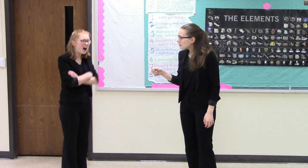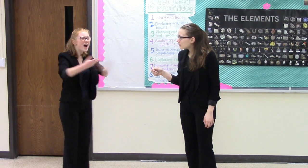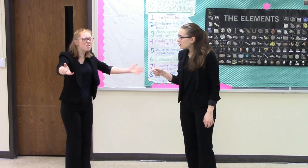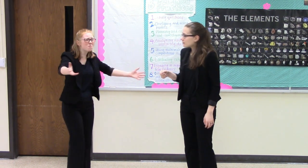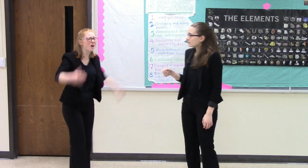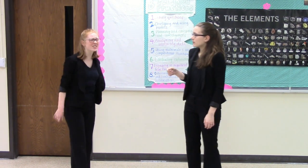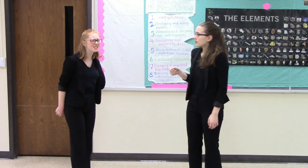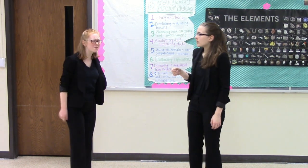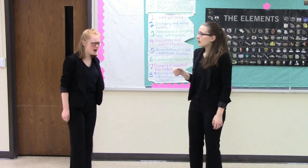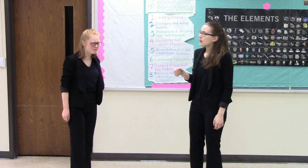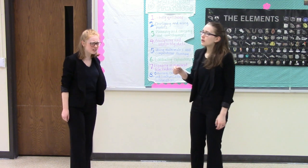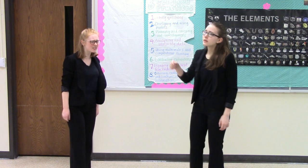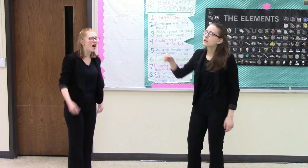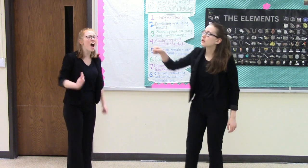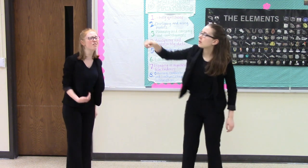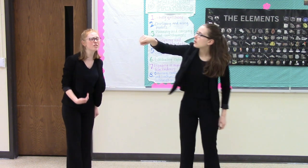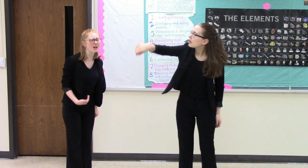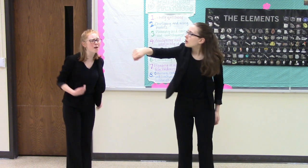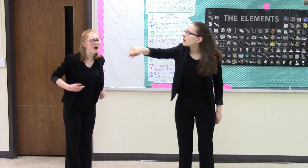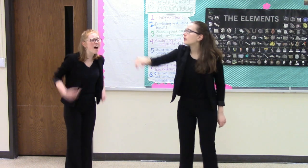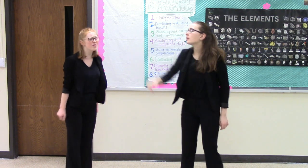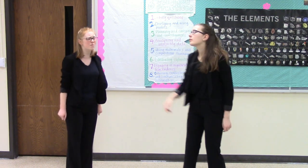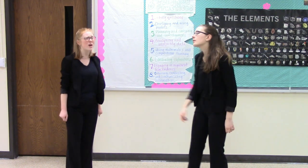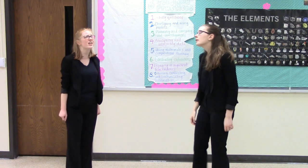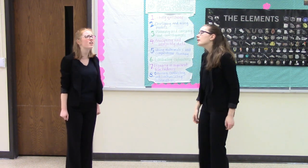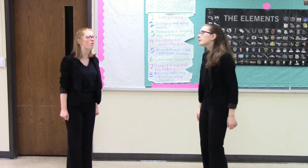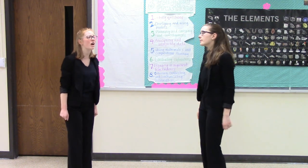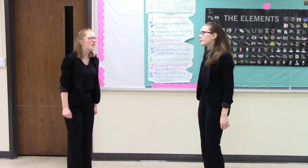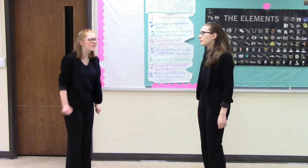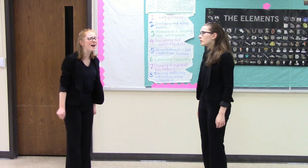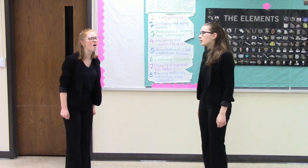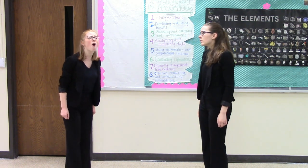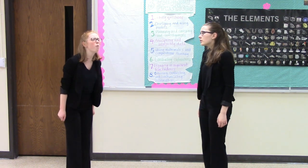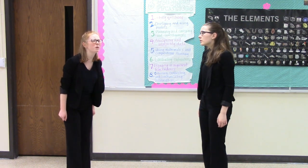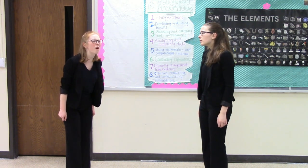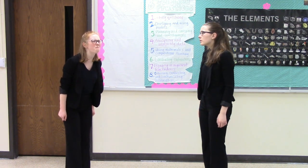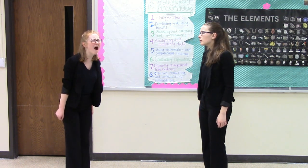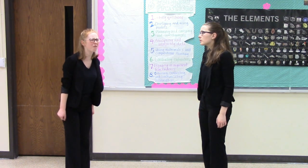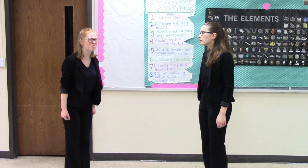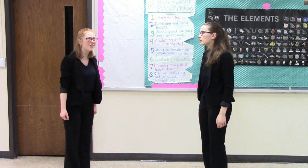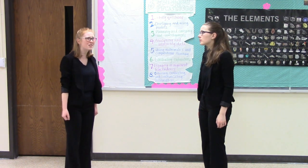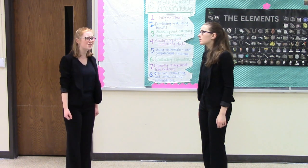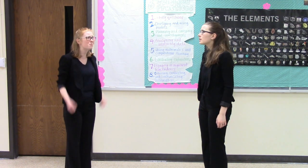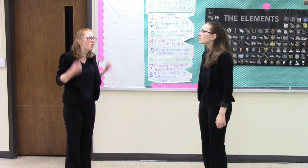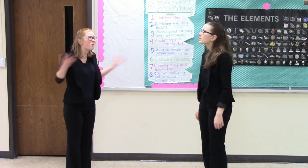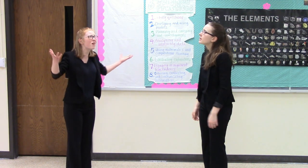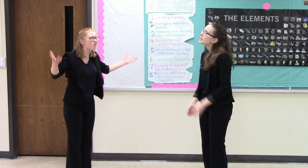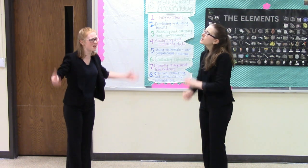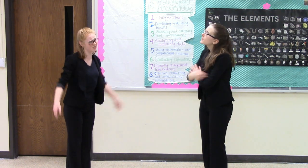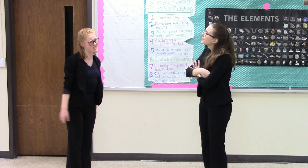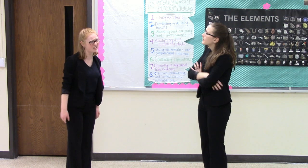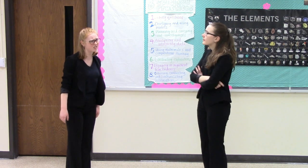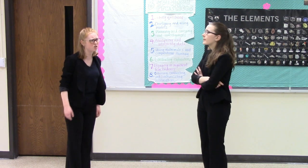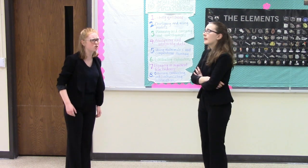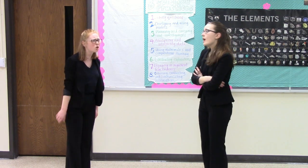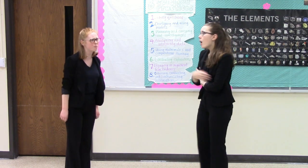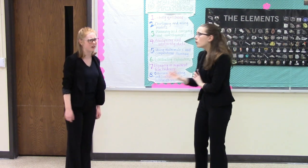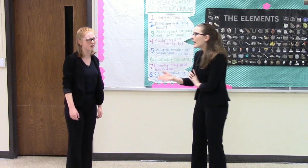I don't participate because every time I have an opinion or dare open my mouth, you make it seem like whatever I suggest is stupid, okay?